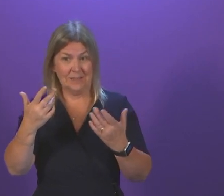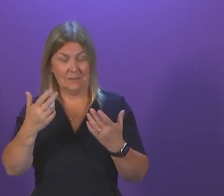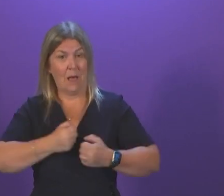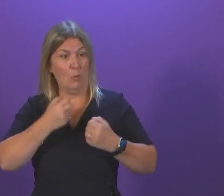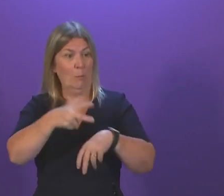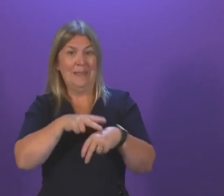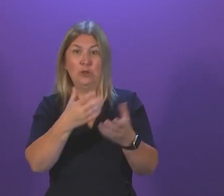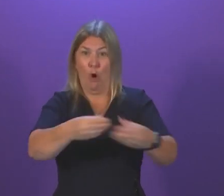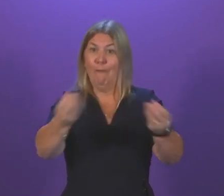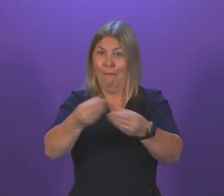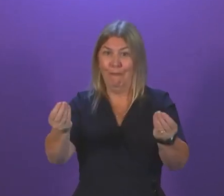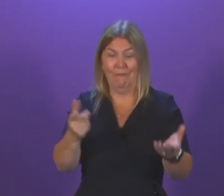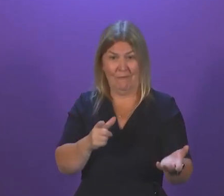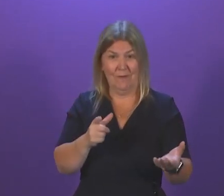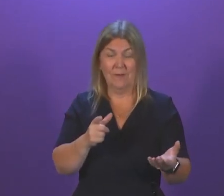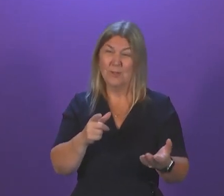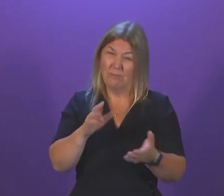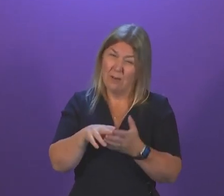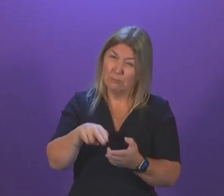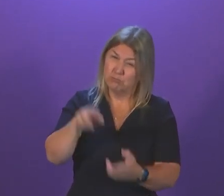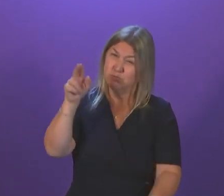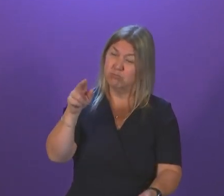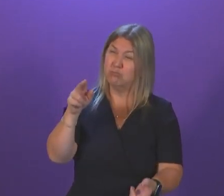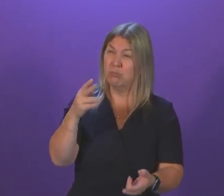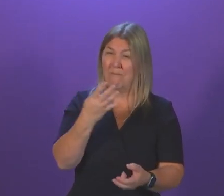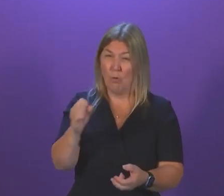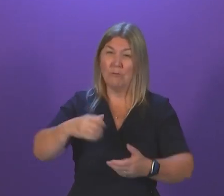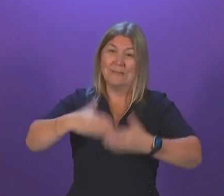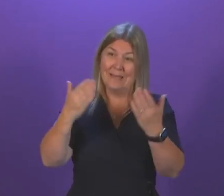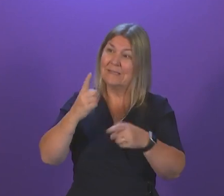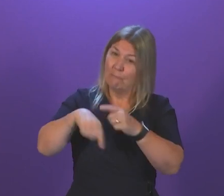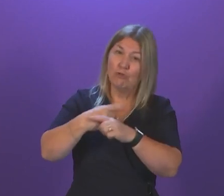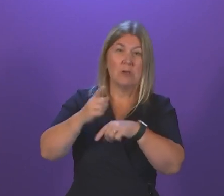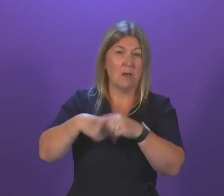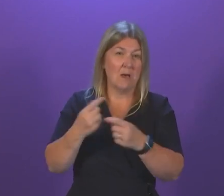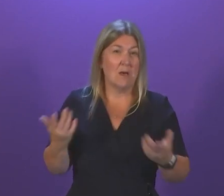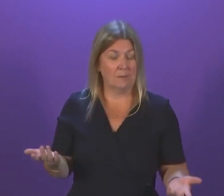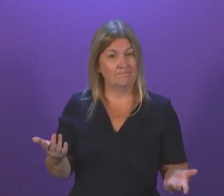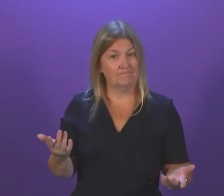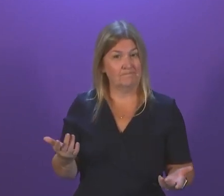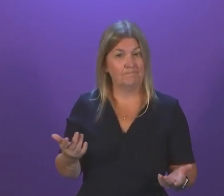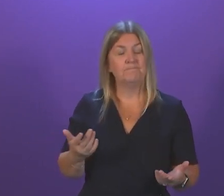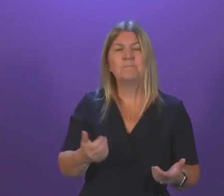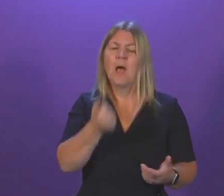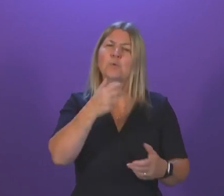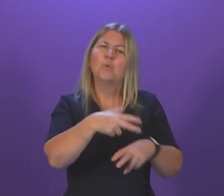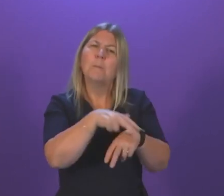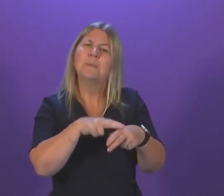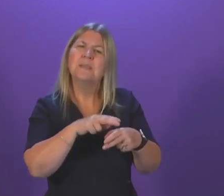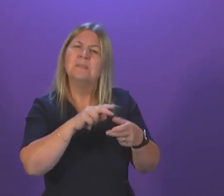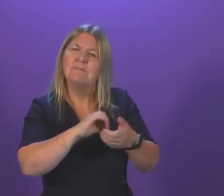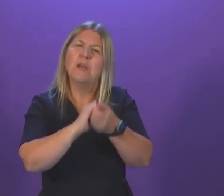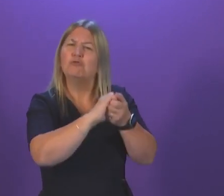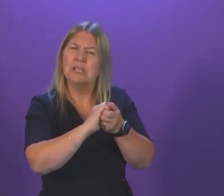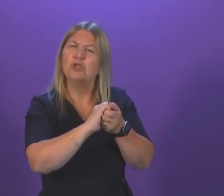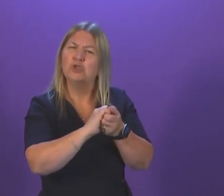That's a rise of more than 400 year on year too. The Scottish Police Federation recently wrote a letter to this Parliament's Justice Committee, and I'm